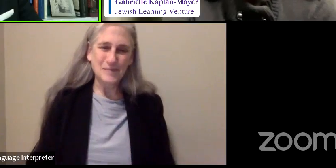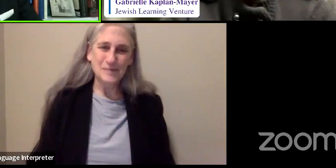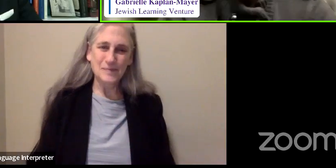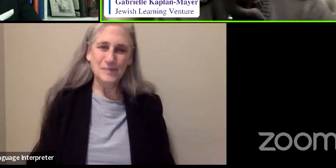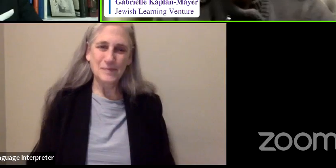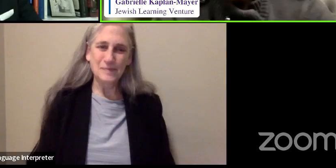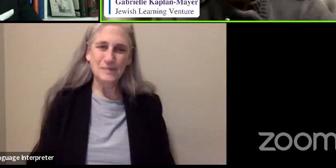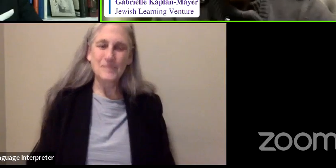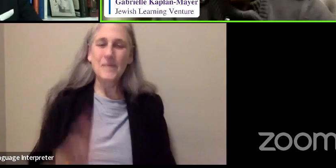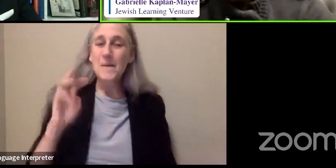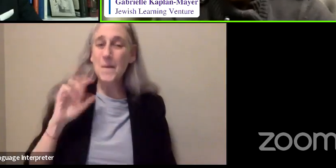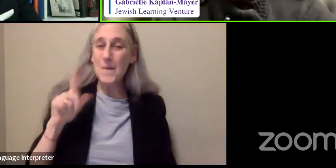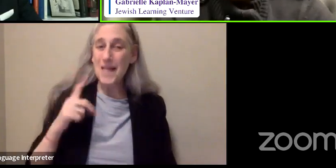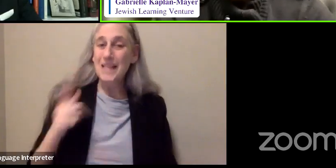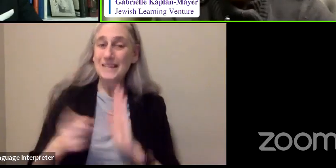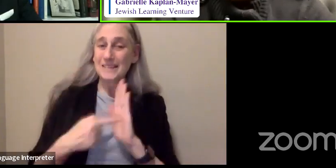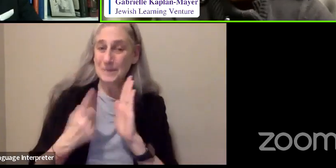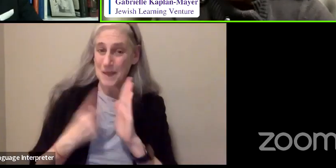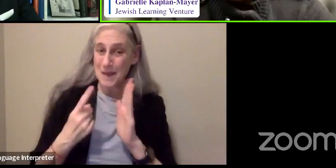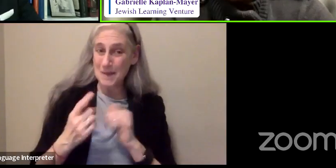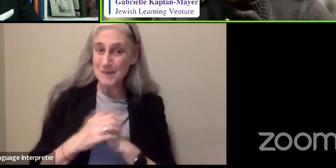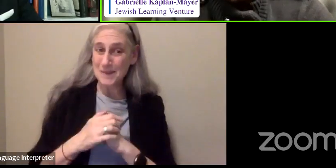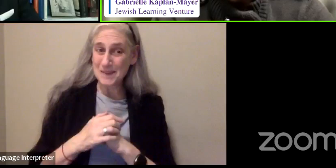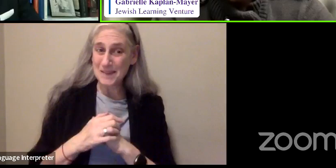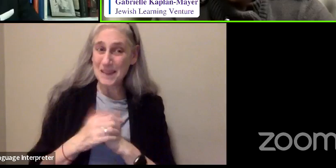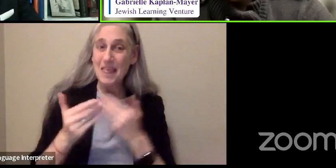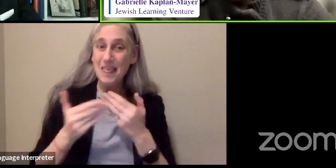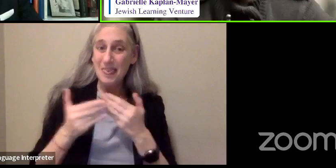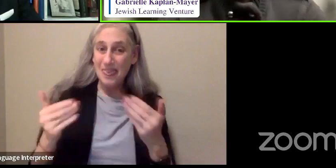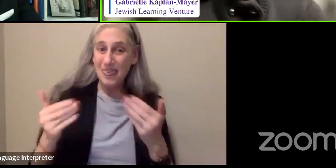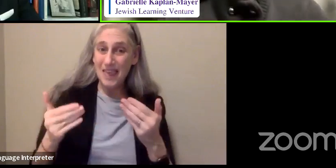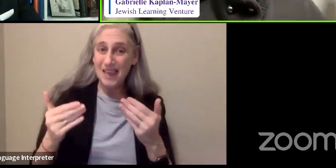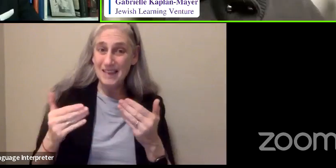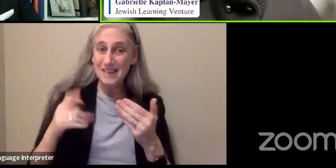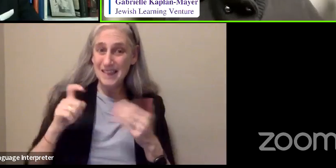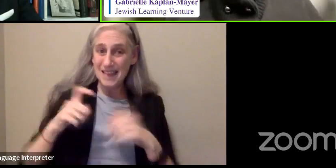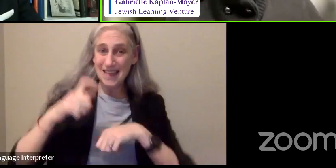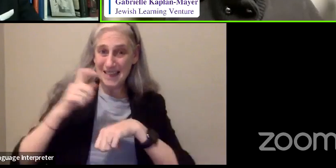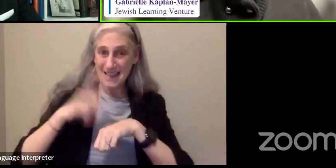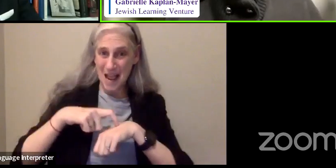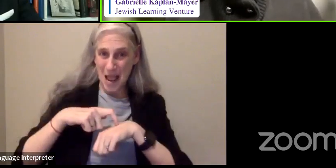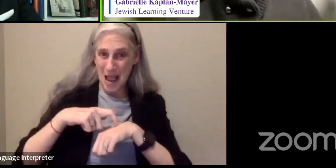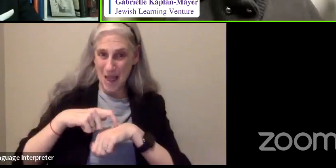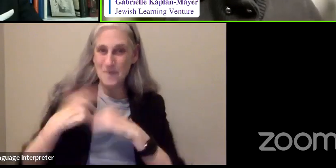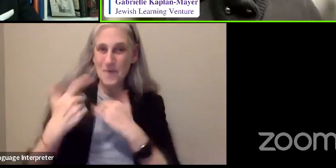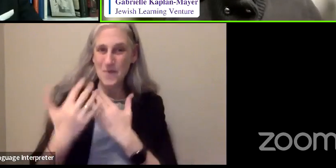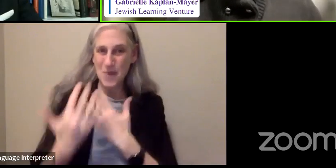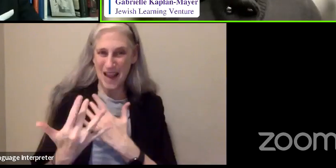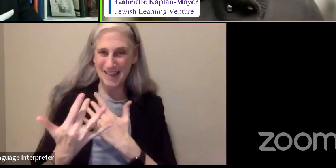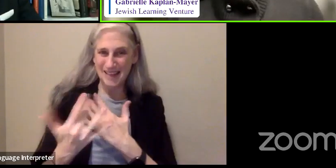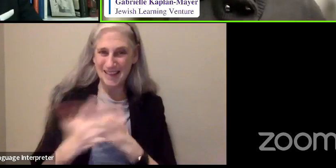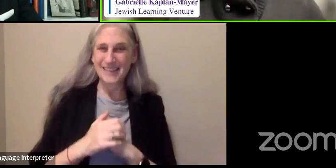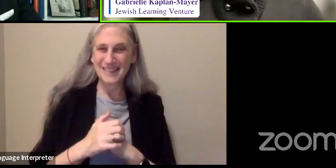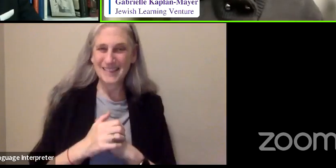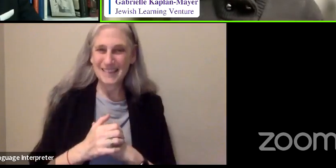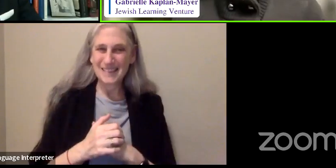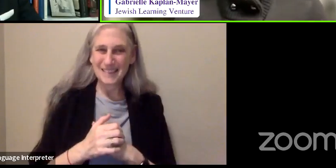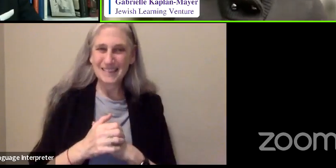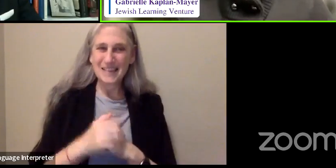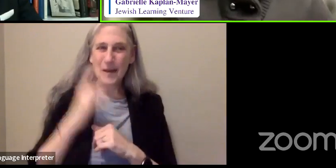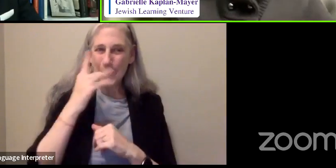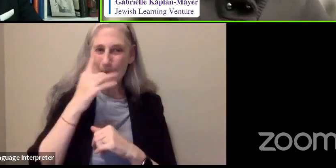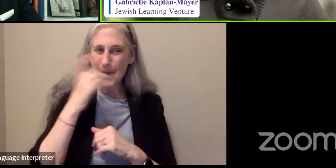Well, sometimes good things do grow finer in time, as we know, because